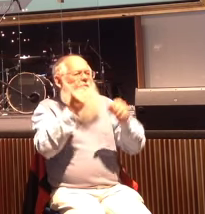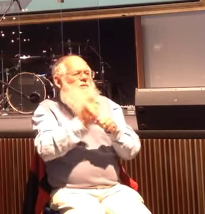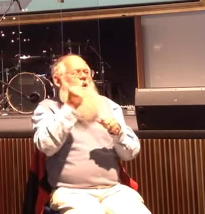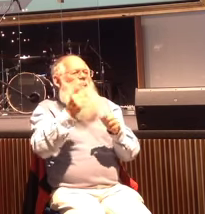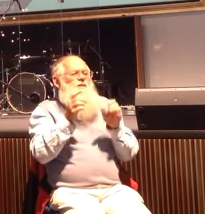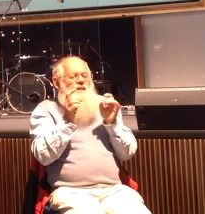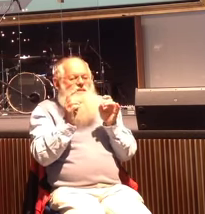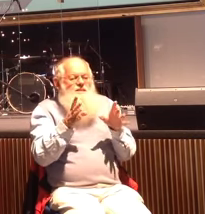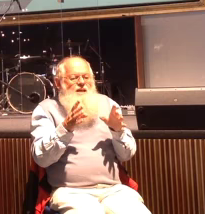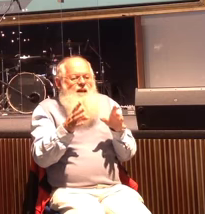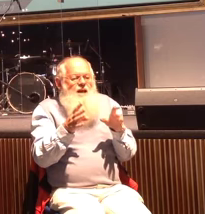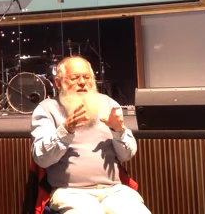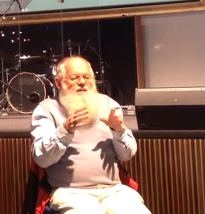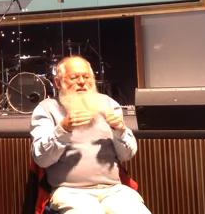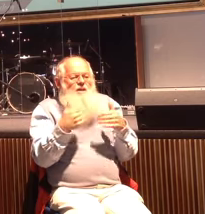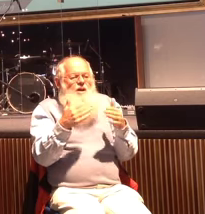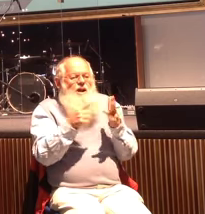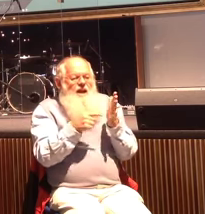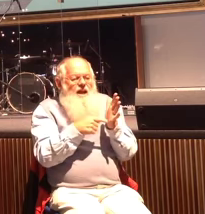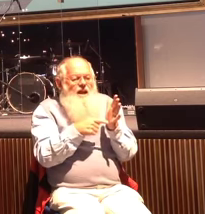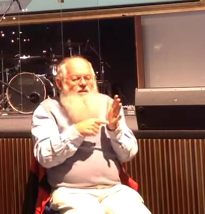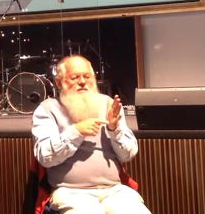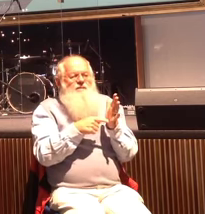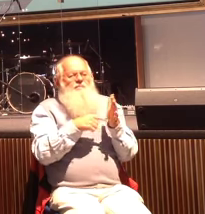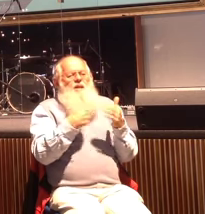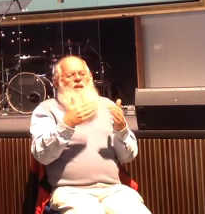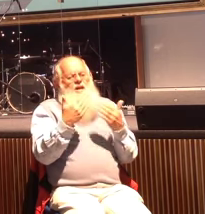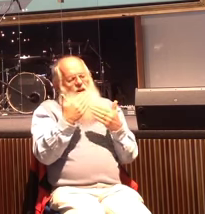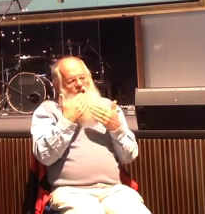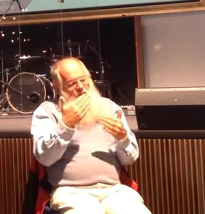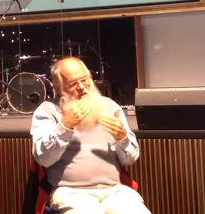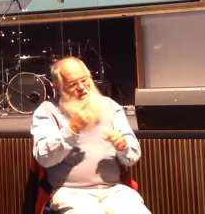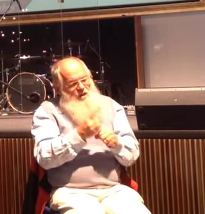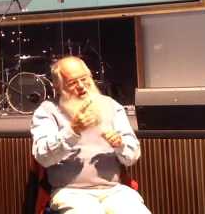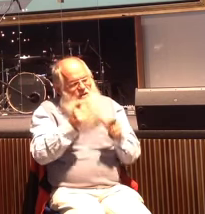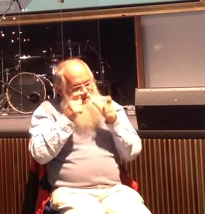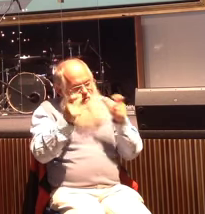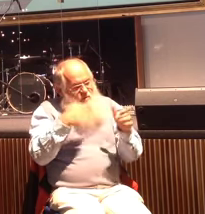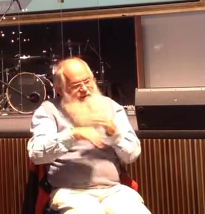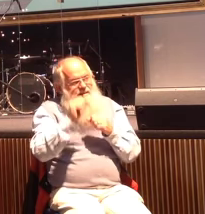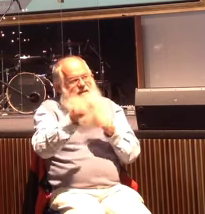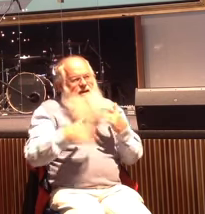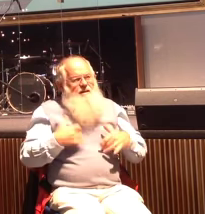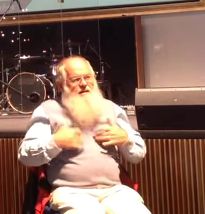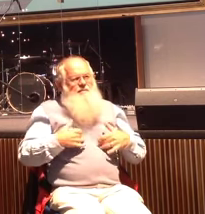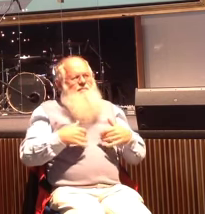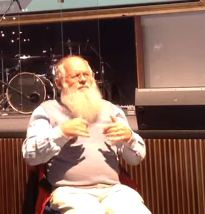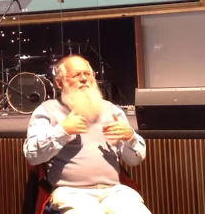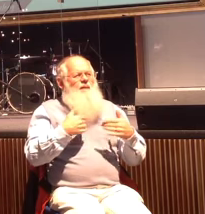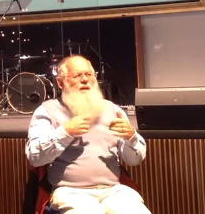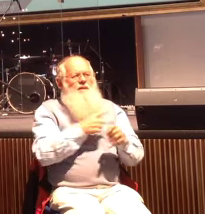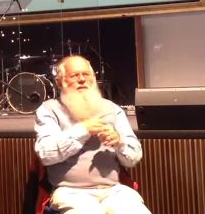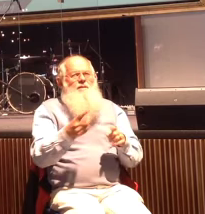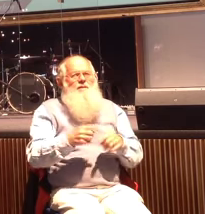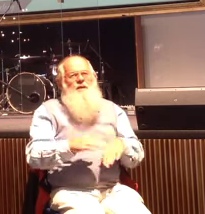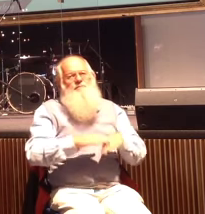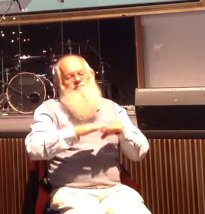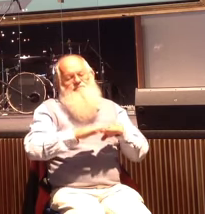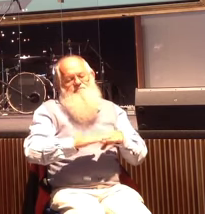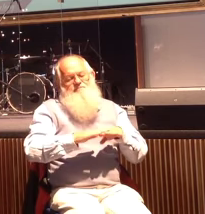set out. They were going. They were honouring the call of God for their life. Then they settle in. It had to have been comfortable for